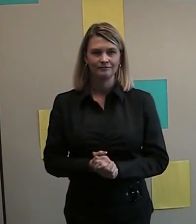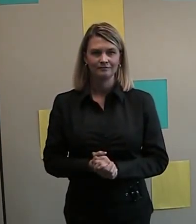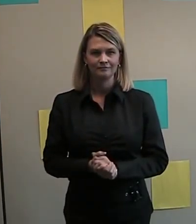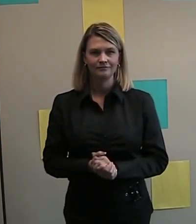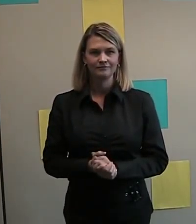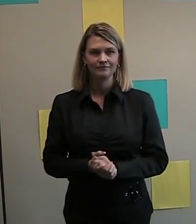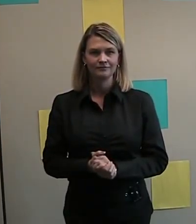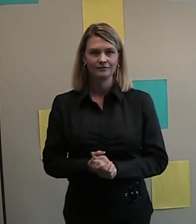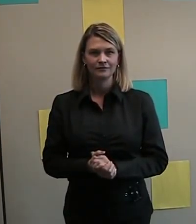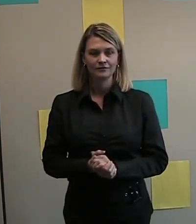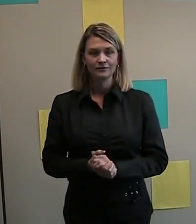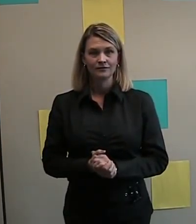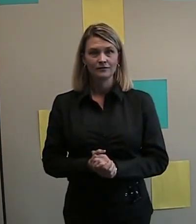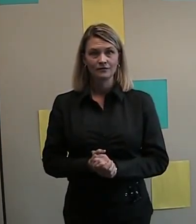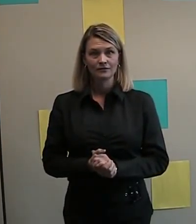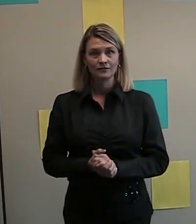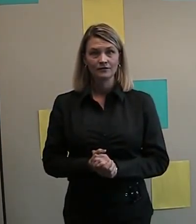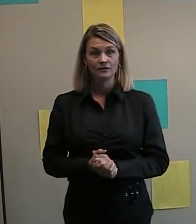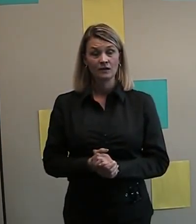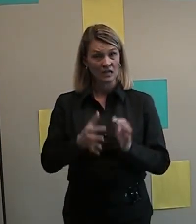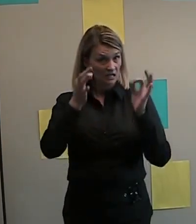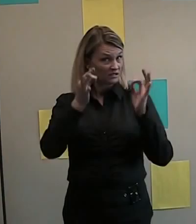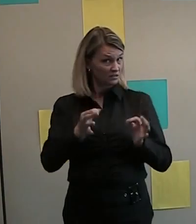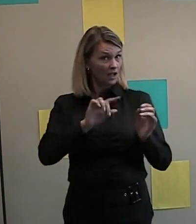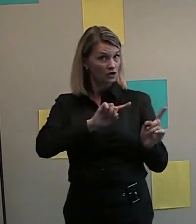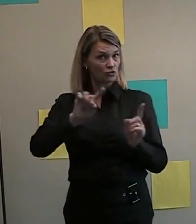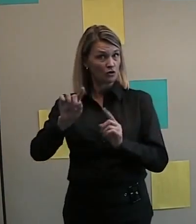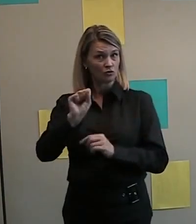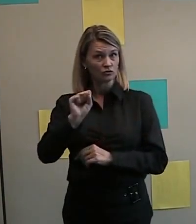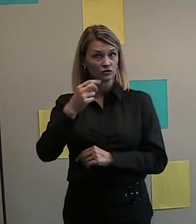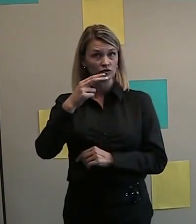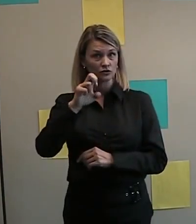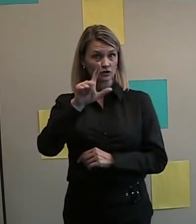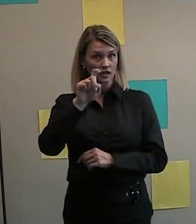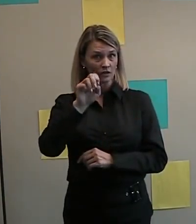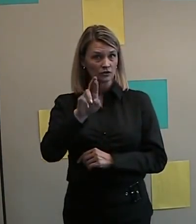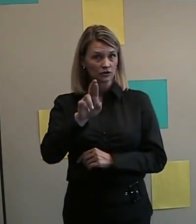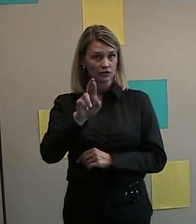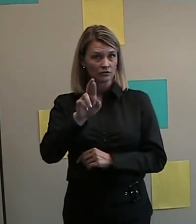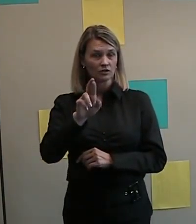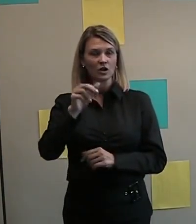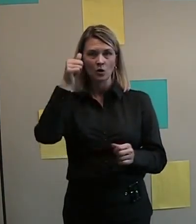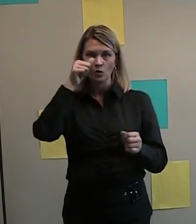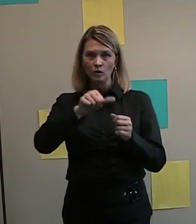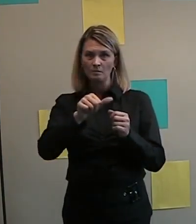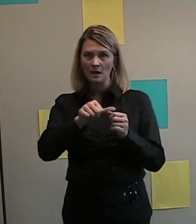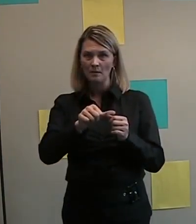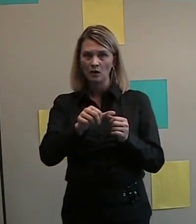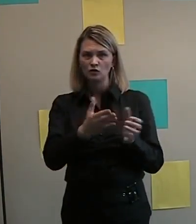If you go to an emergency shelter, remember to take these things with you.